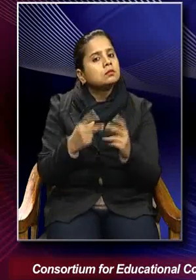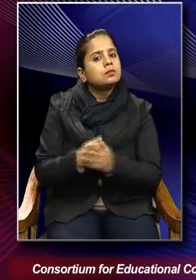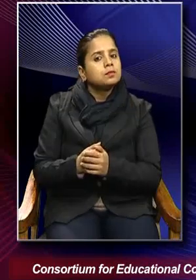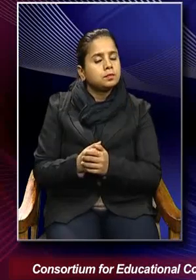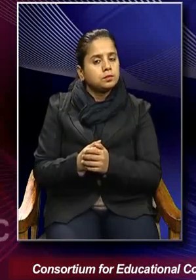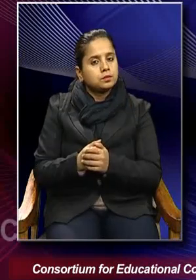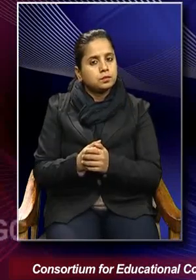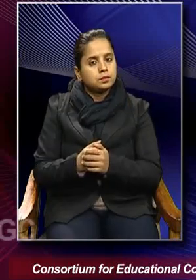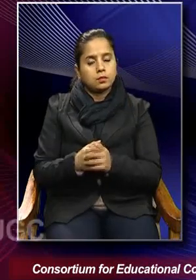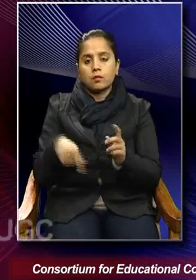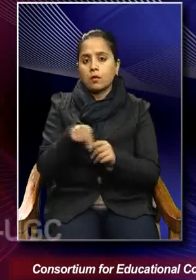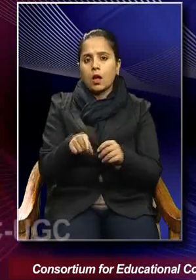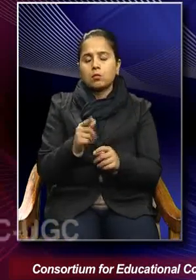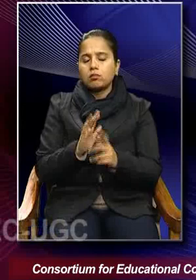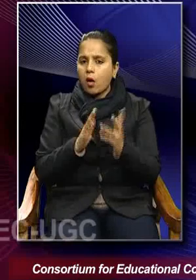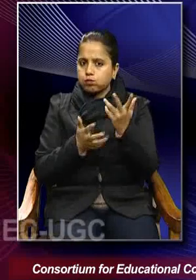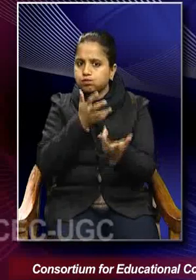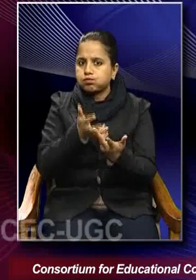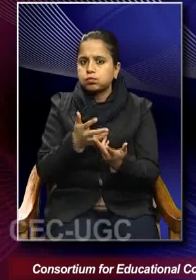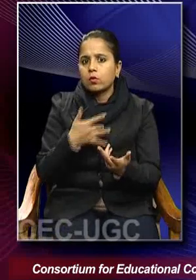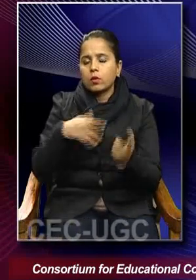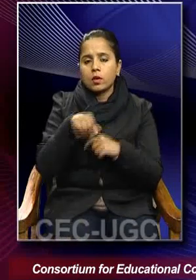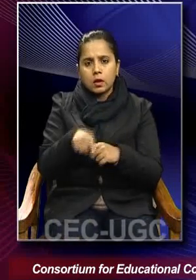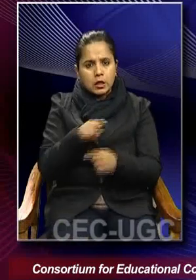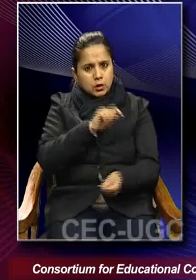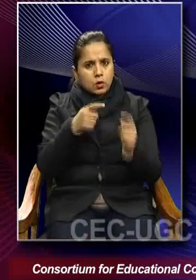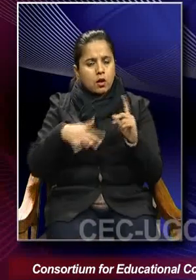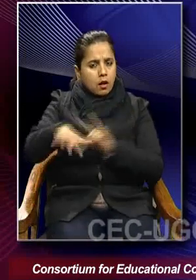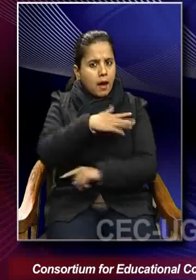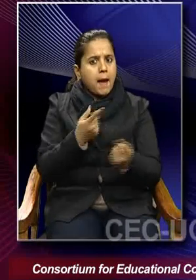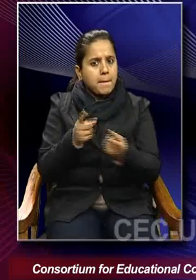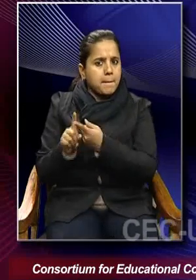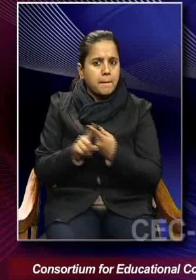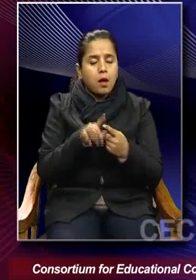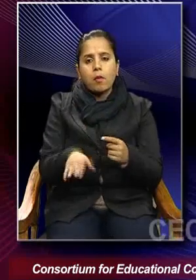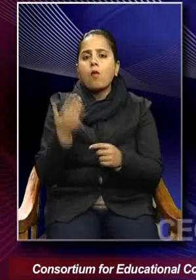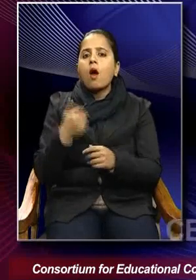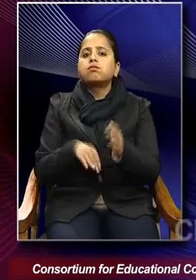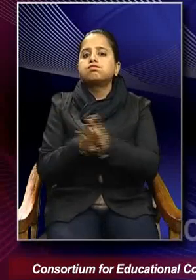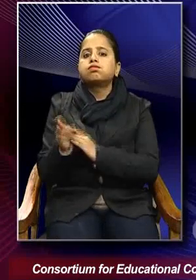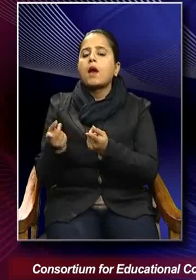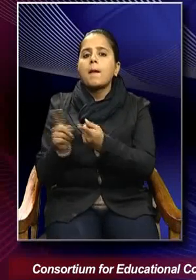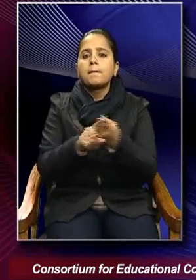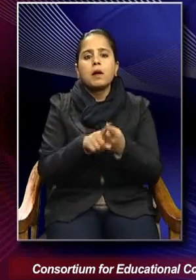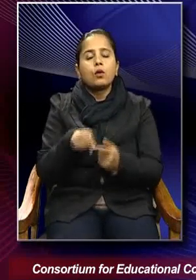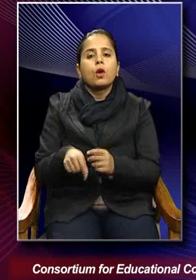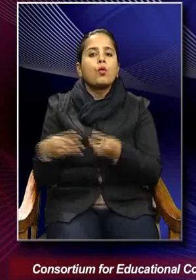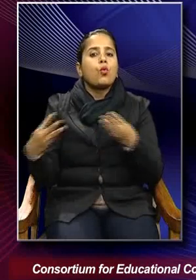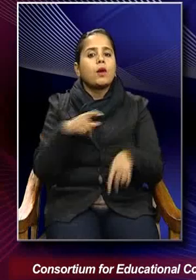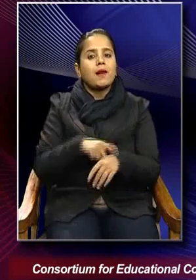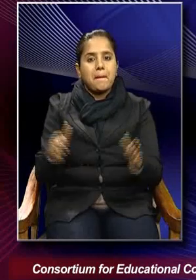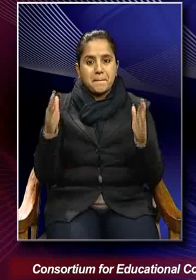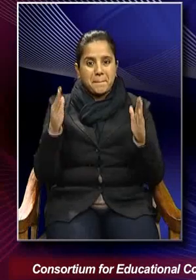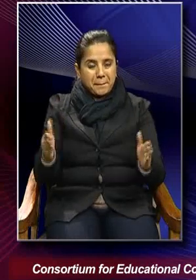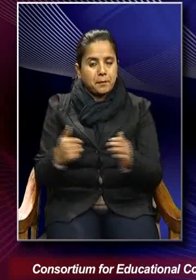to, to, uh, accommodate the tumultuous circumstances that are developing in the interwar period and